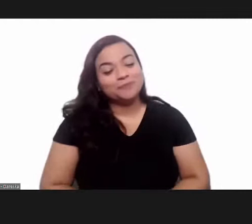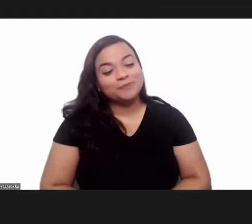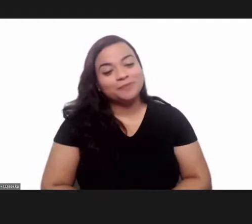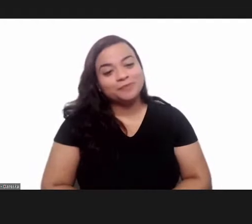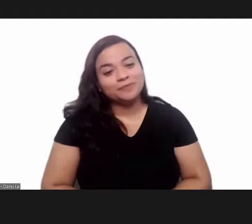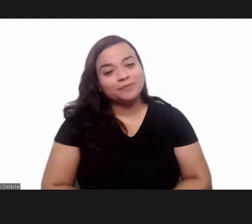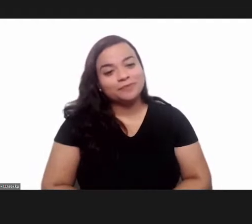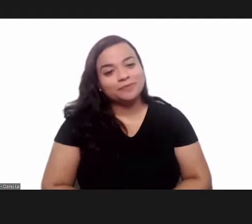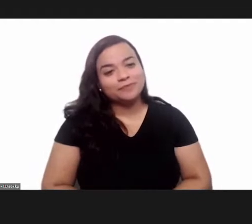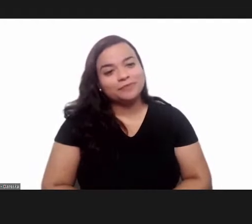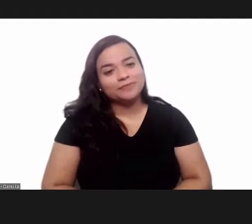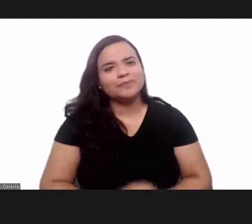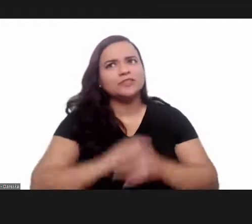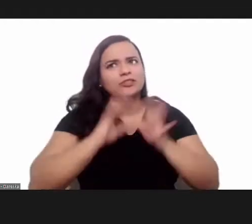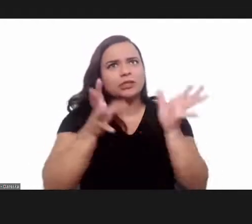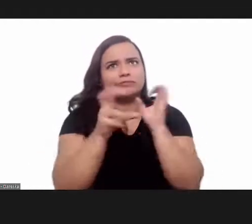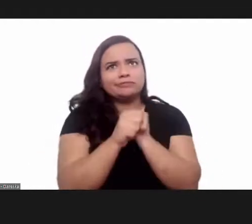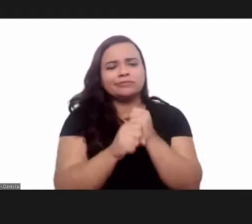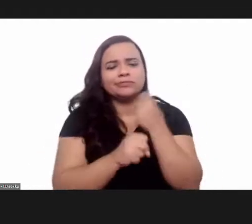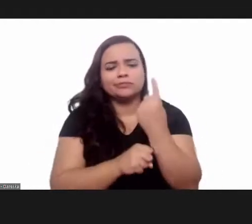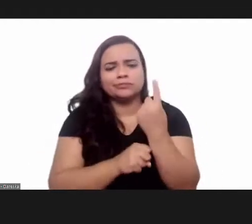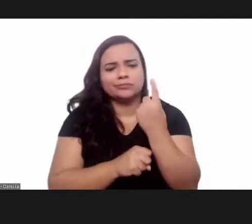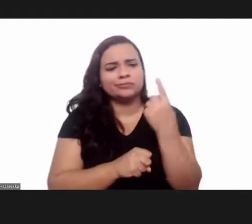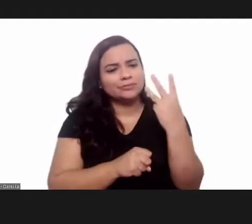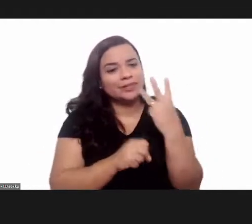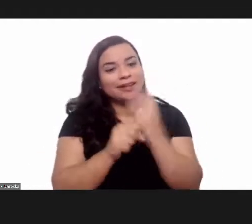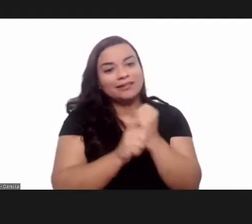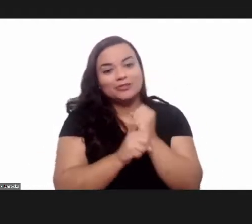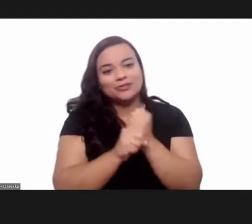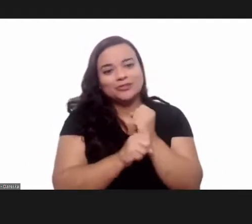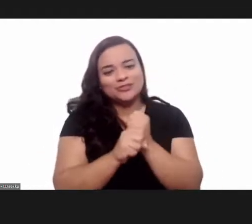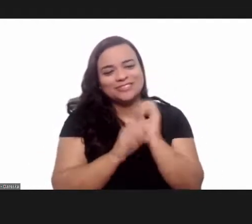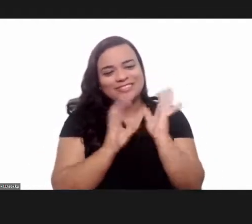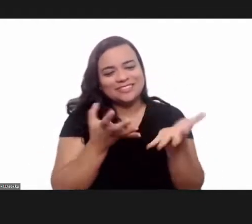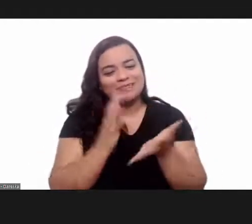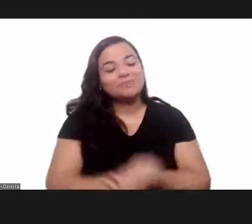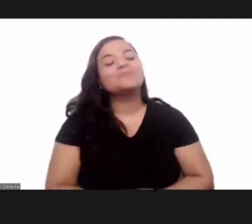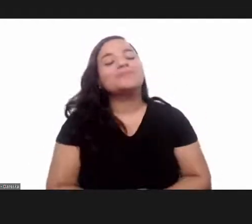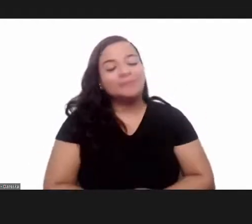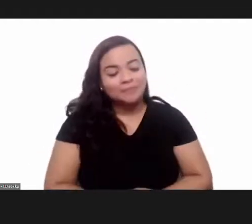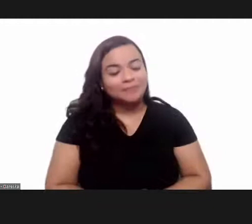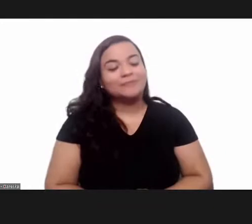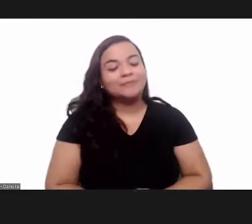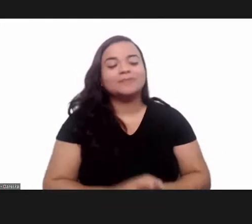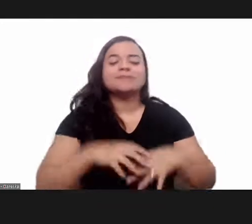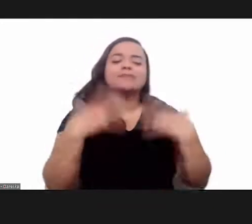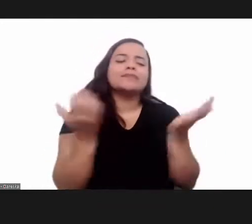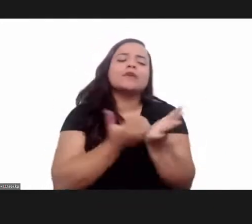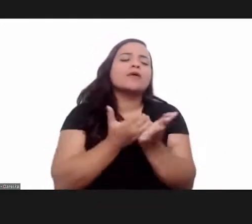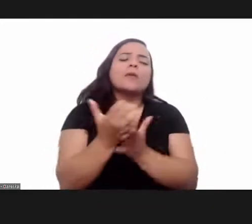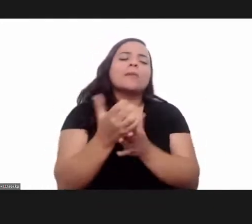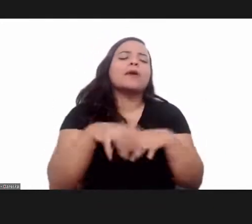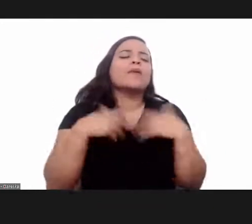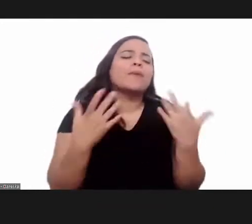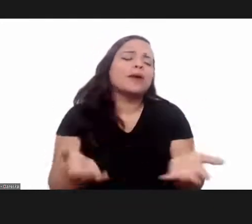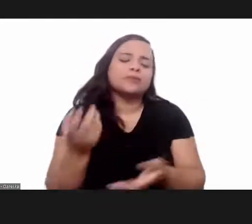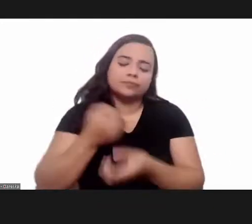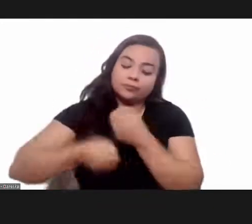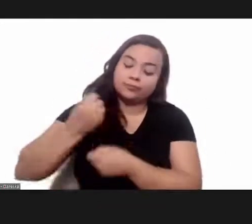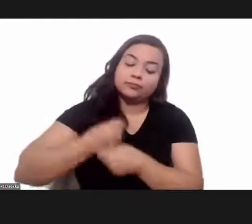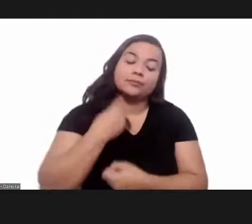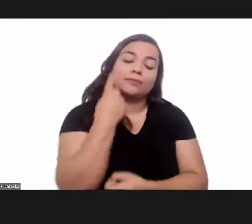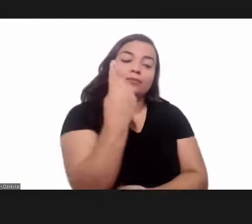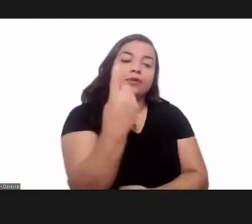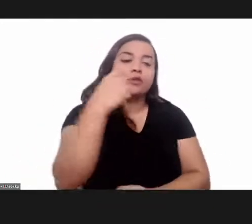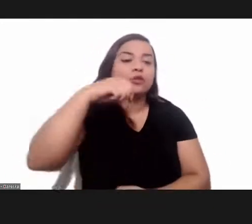has been there at least 113 years this close relationship between our journal memorias and chagas disease it all